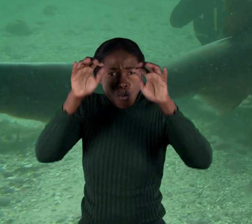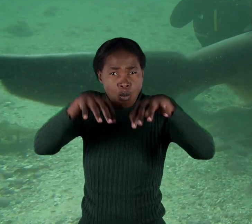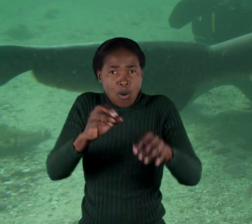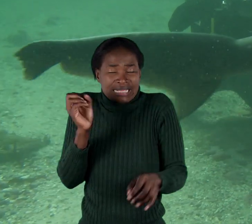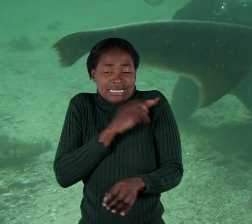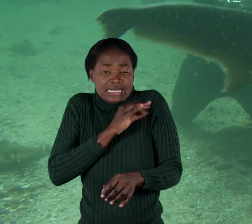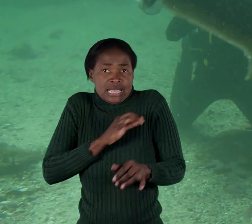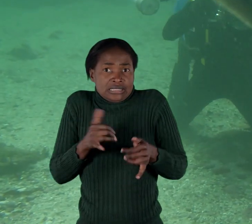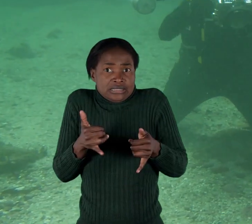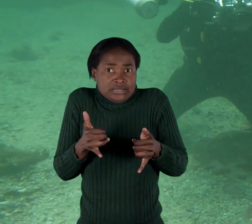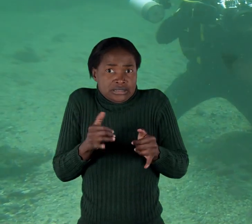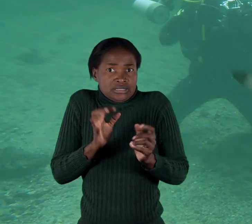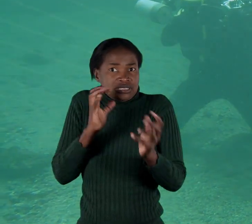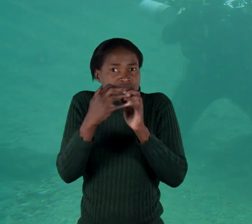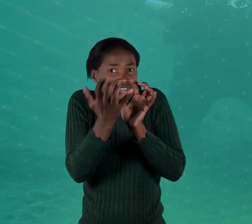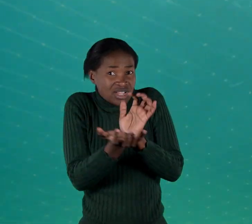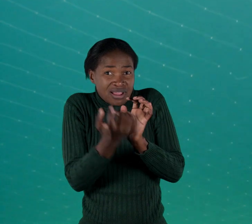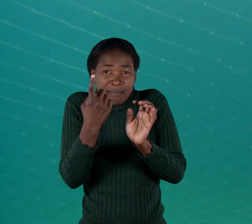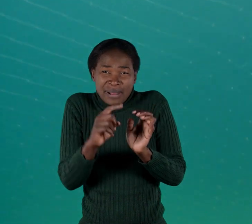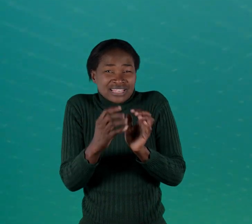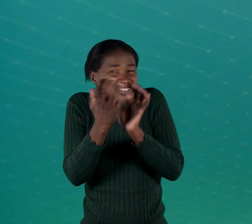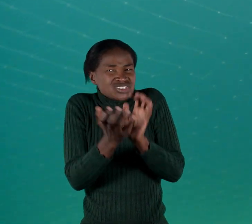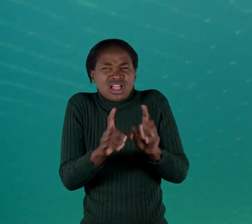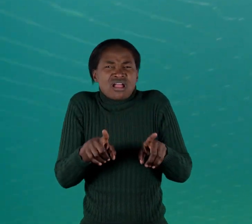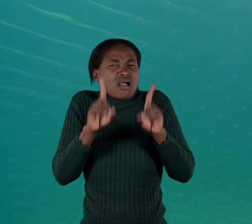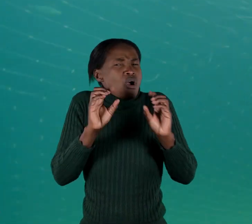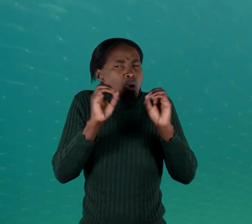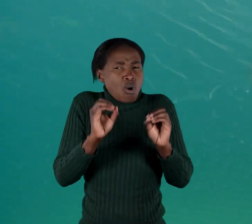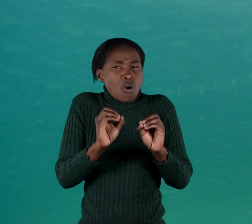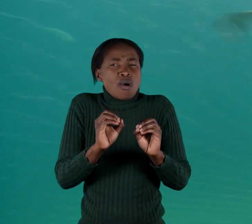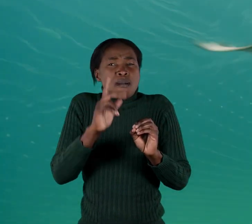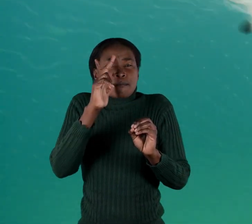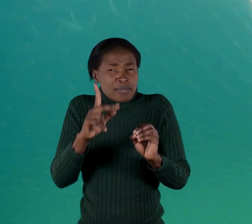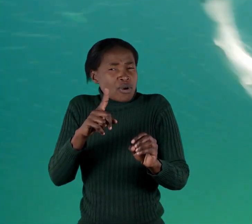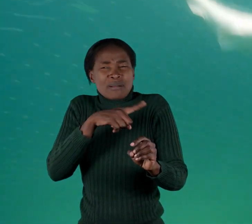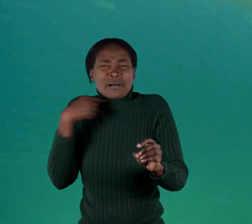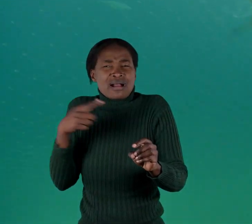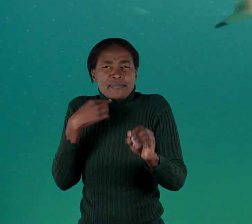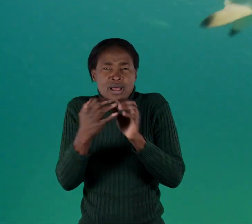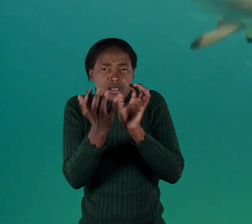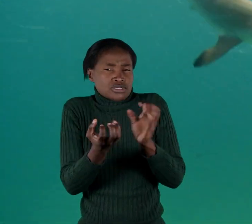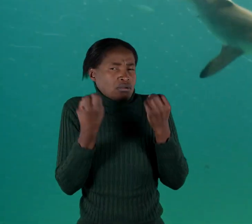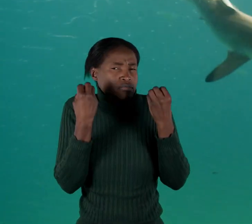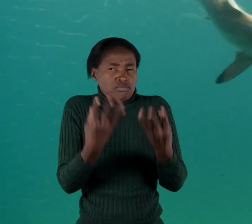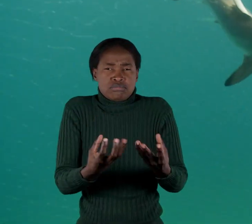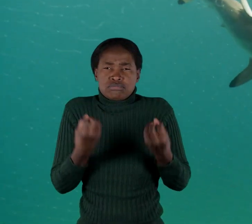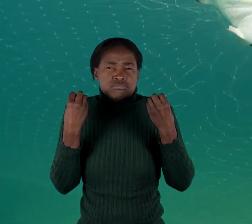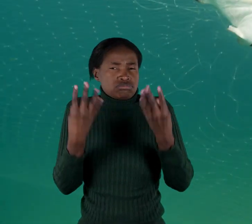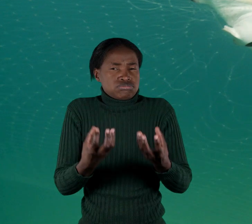But in truth, many more sharks are killed every year by people than people killed by sharks. And